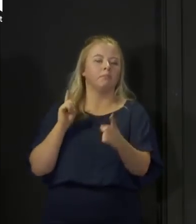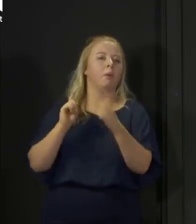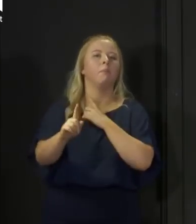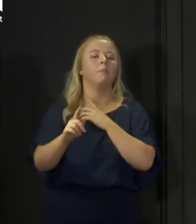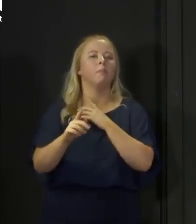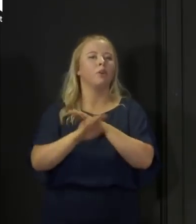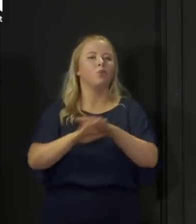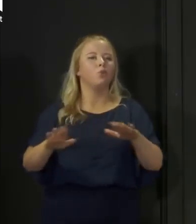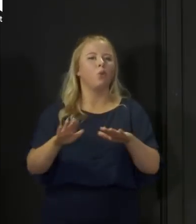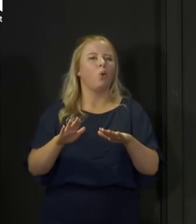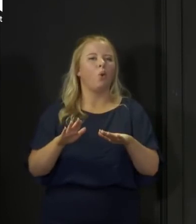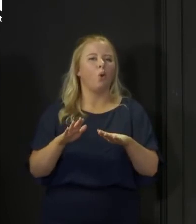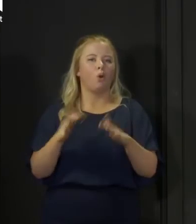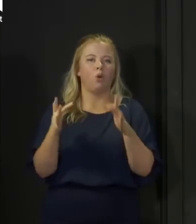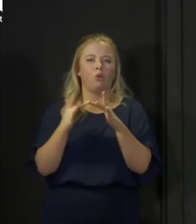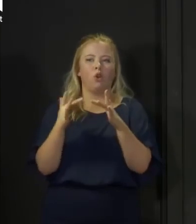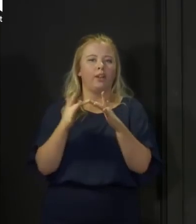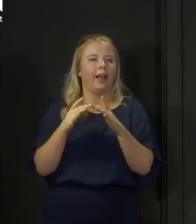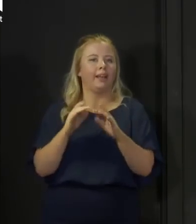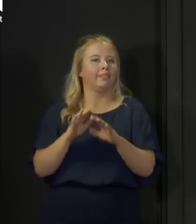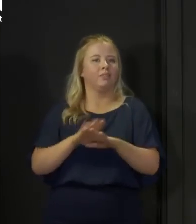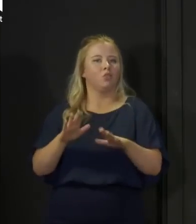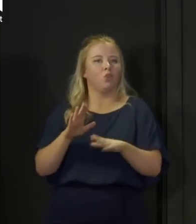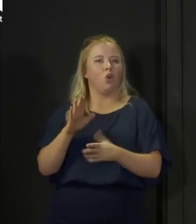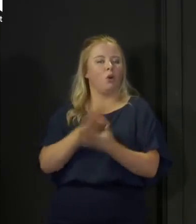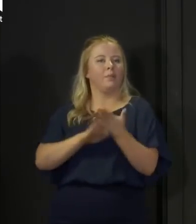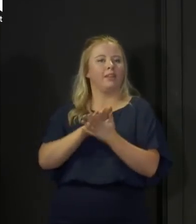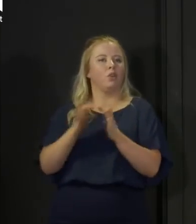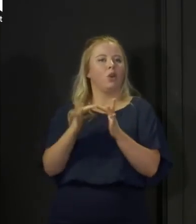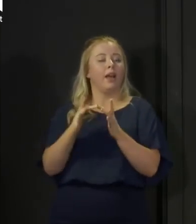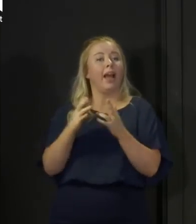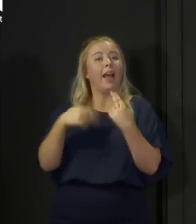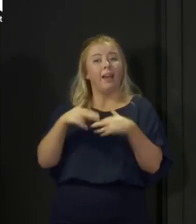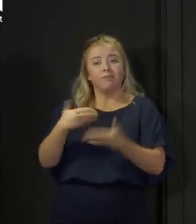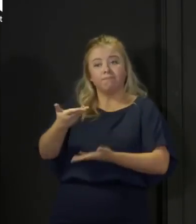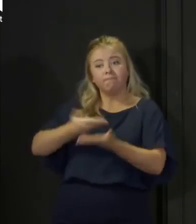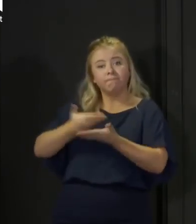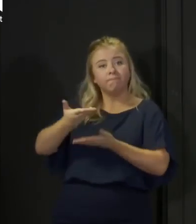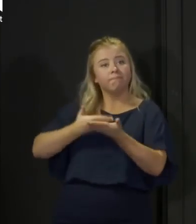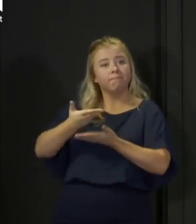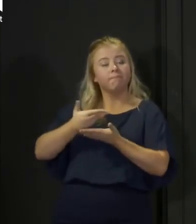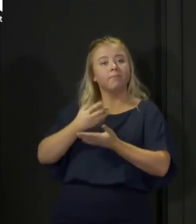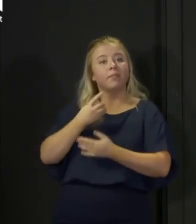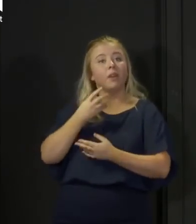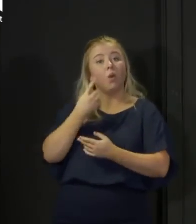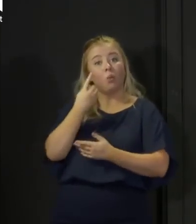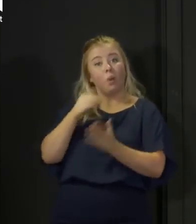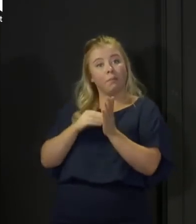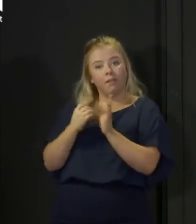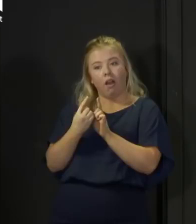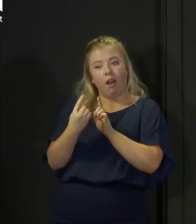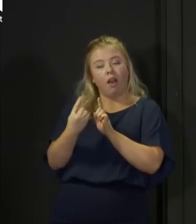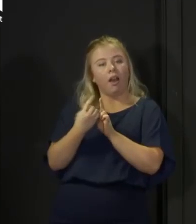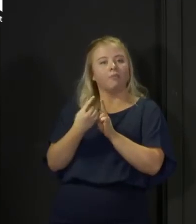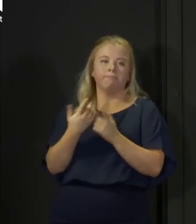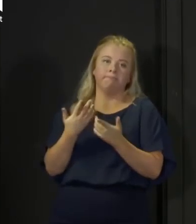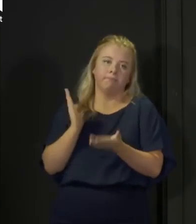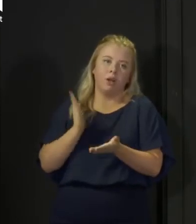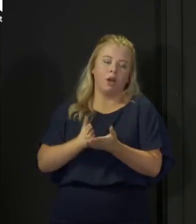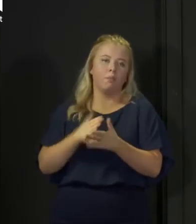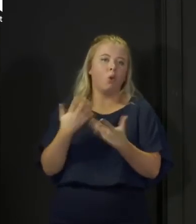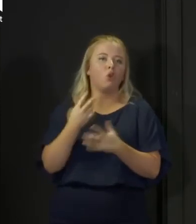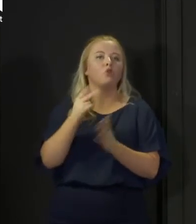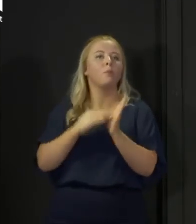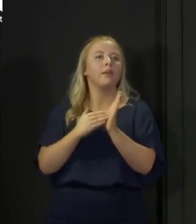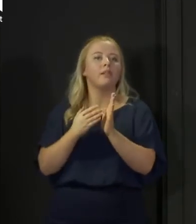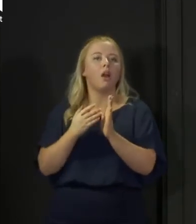not going to be a close contact. Having a conversation with them within that one metre is under two metres for more than